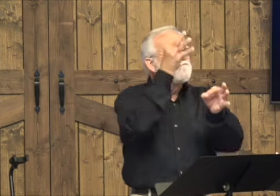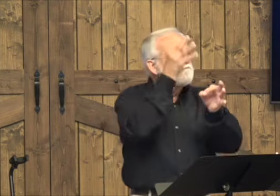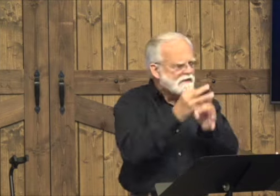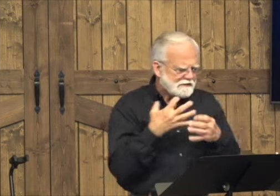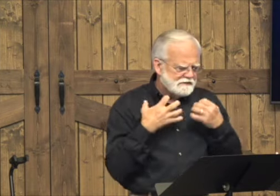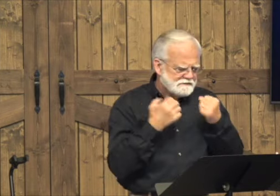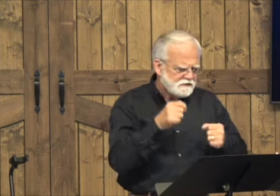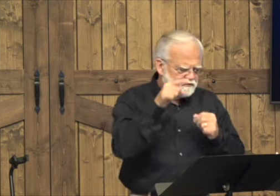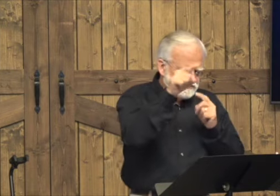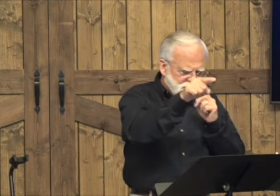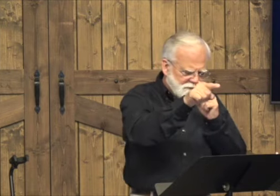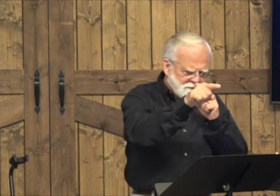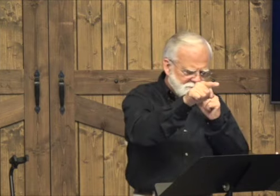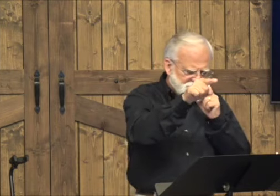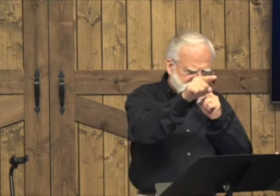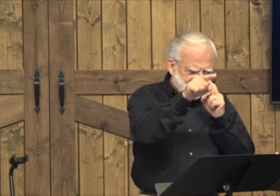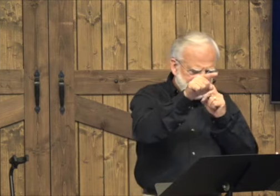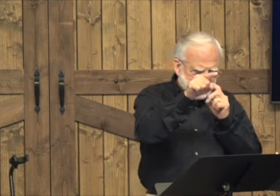you. Your faith has healed you.